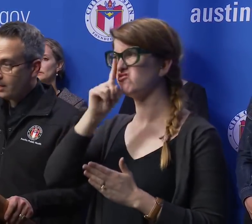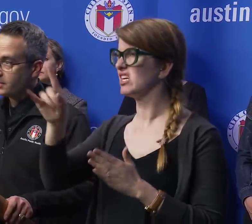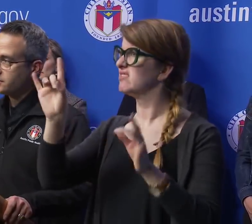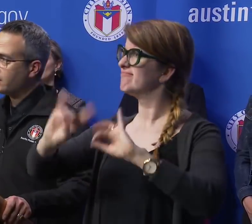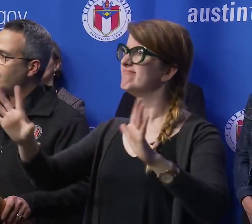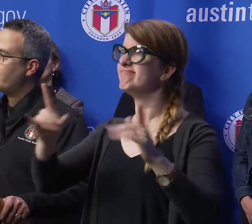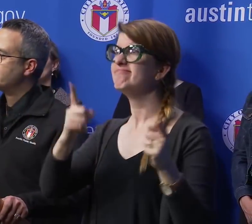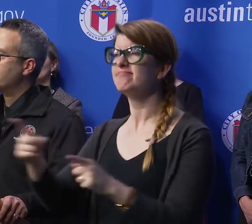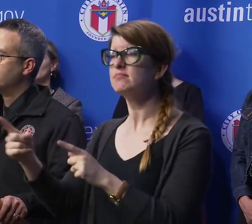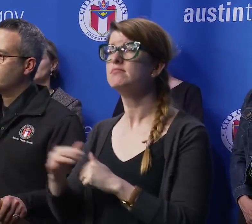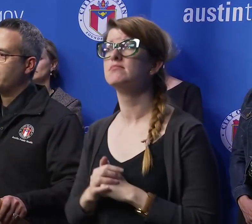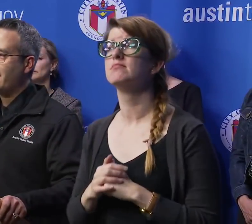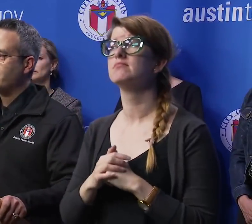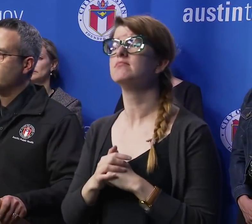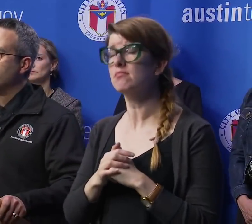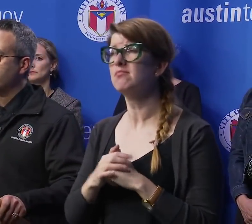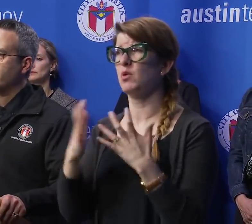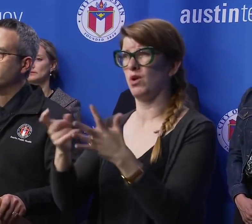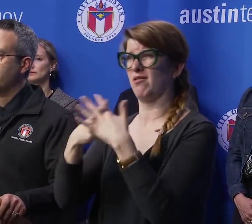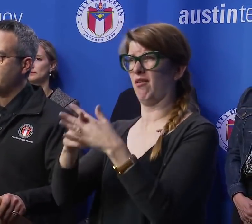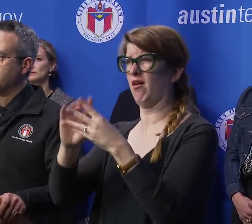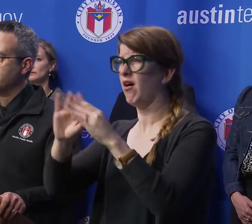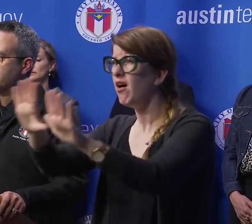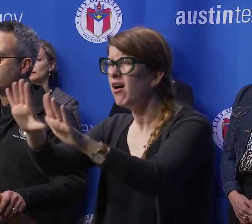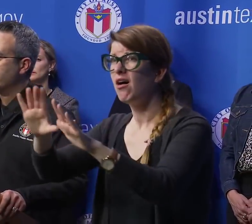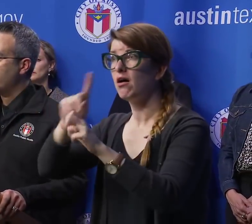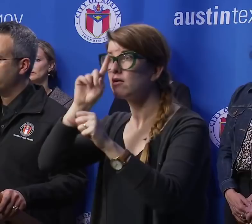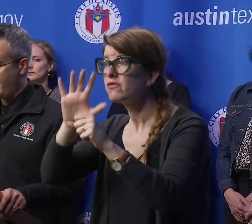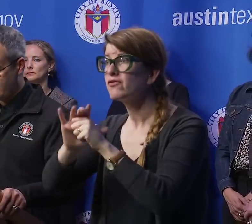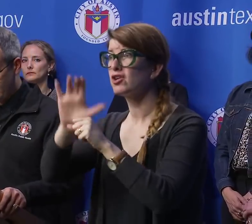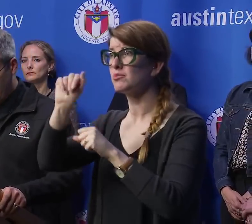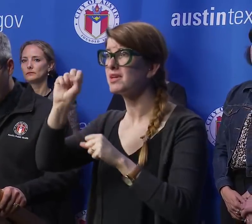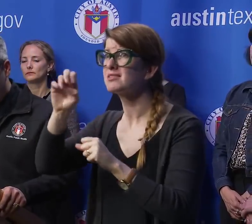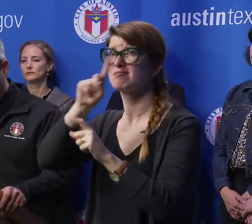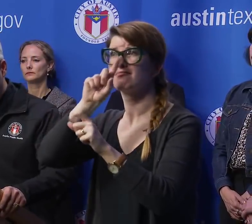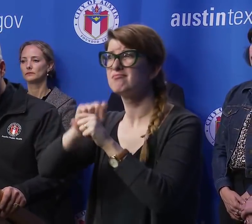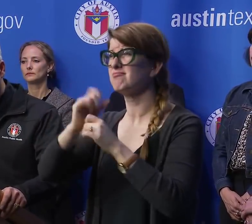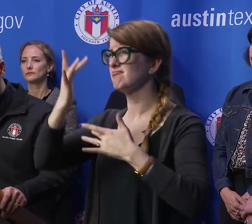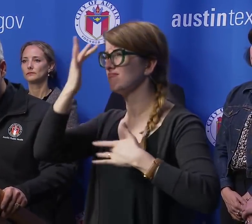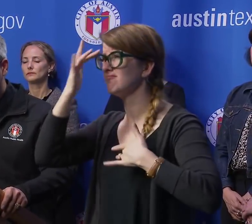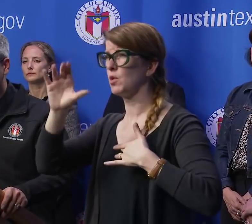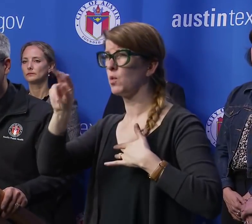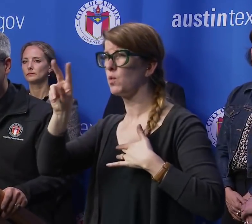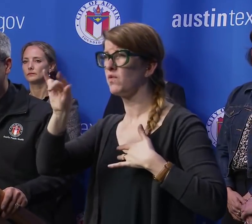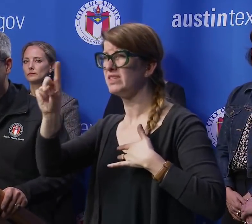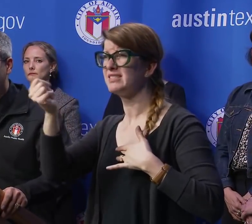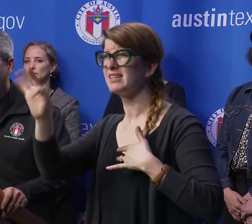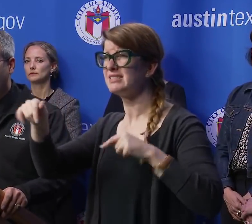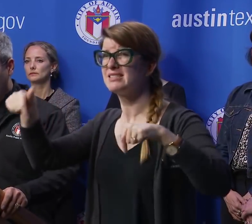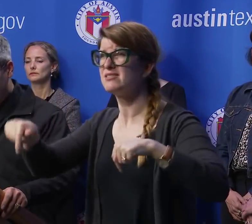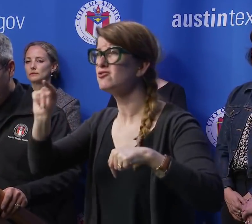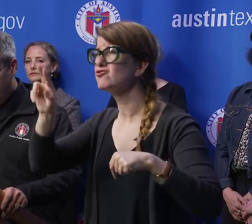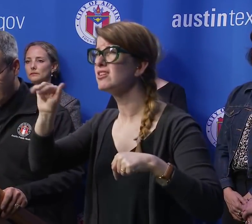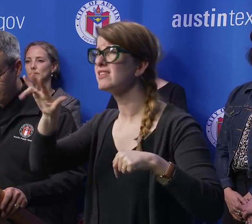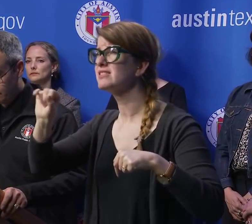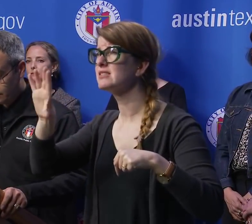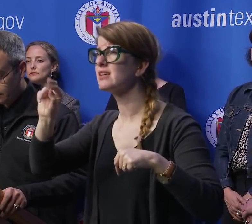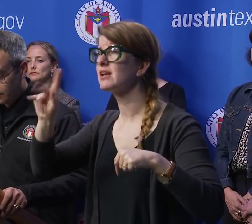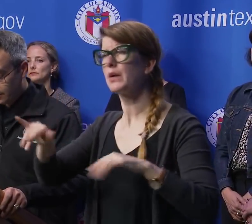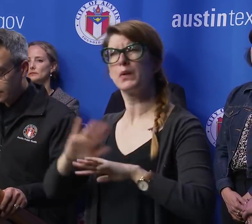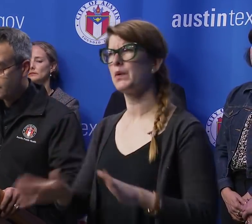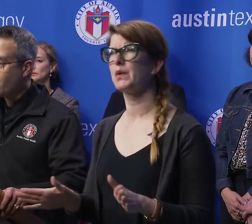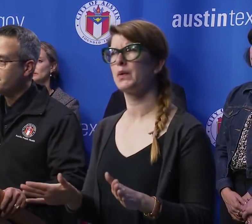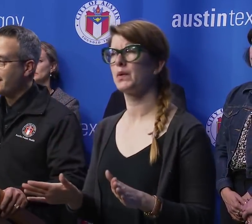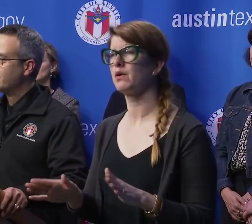I want to start off by saying that we have no confirmed cases of COVID-19 in Travis County. Having said that,